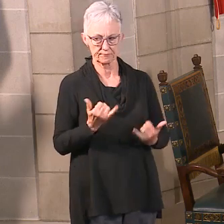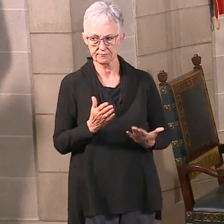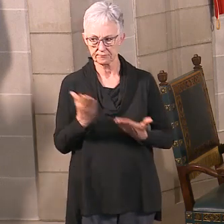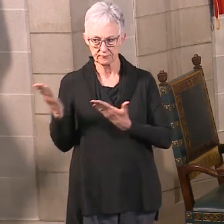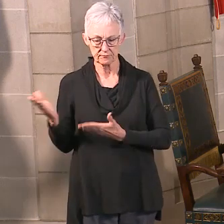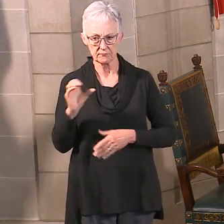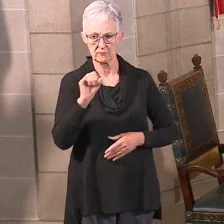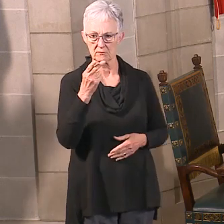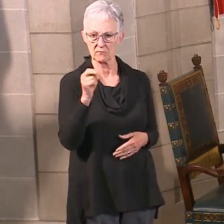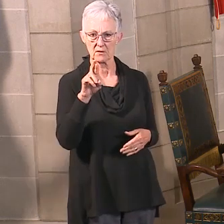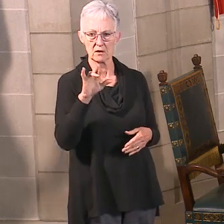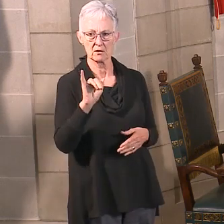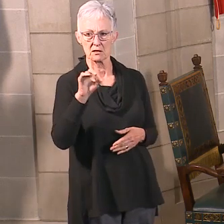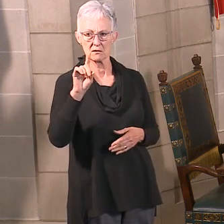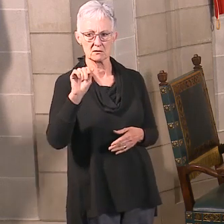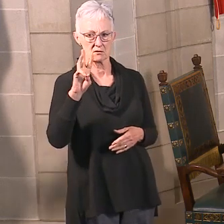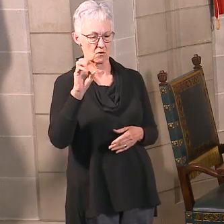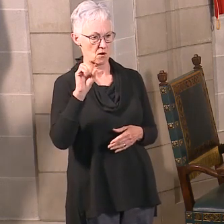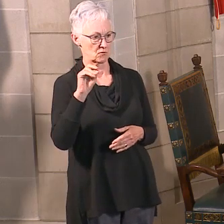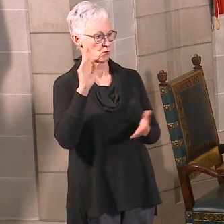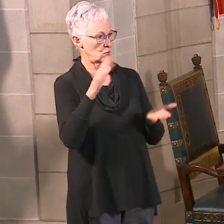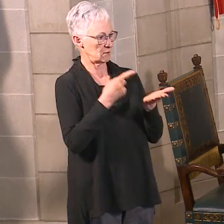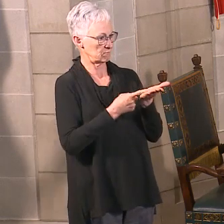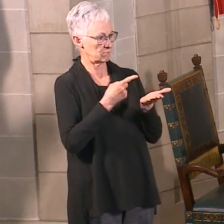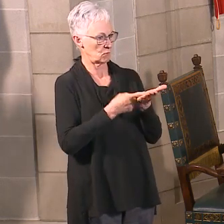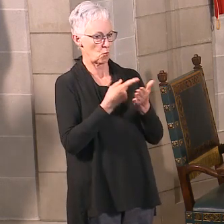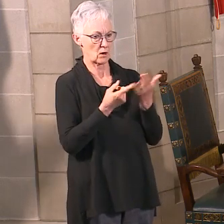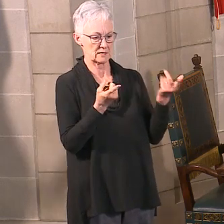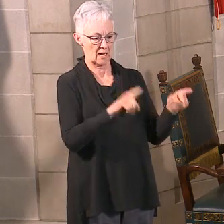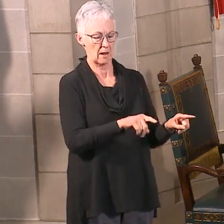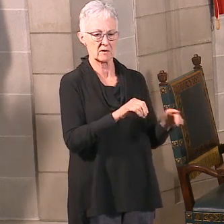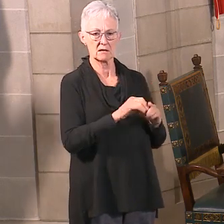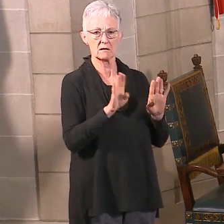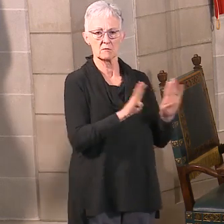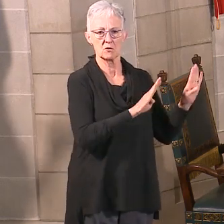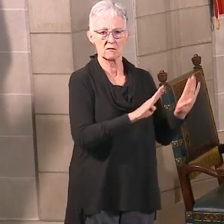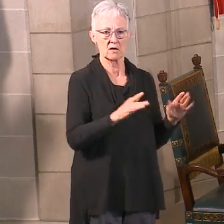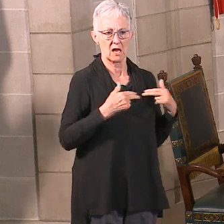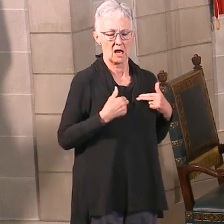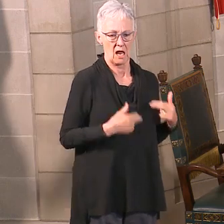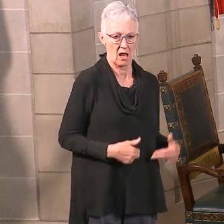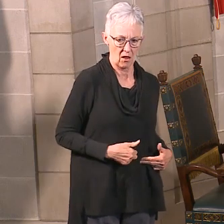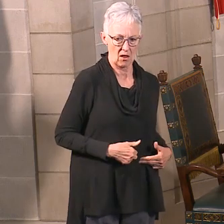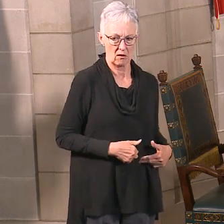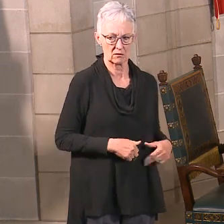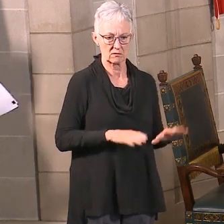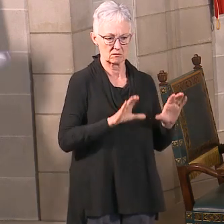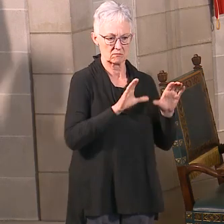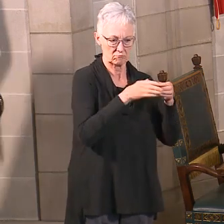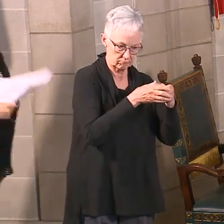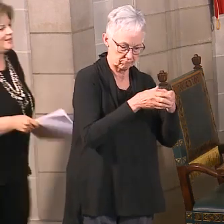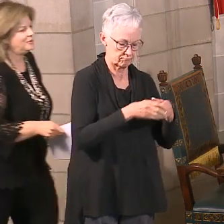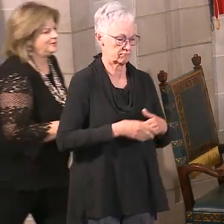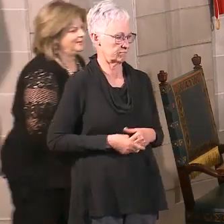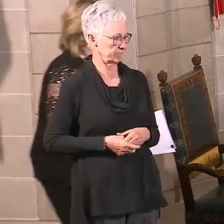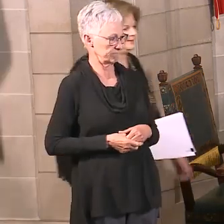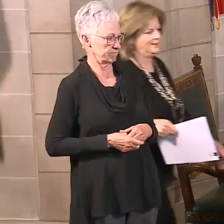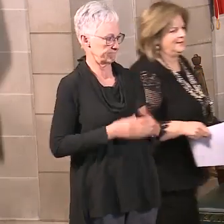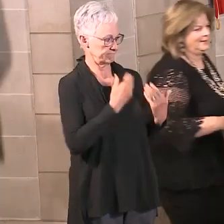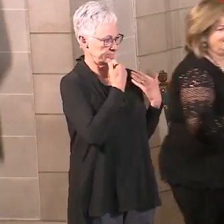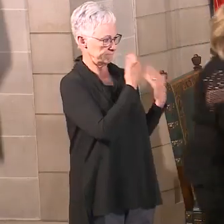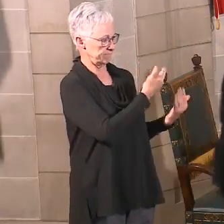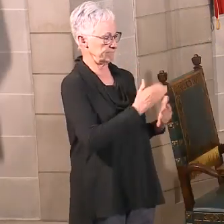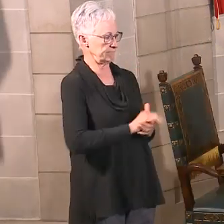our behavioral health division. And then Annette Dubas will talk as well. So Sherri, I'm going to turn it over to you. you.